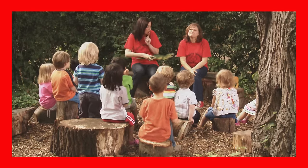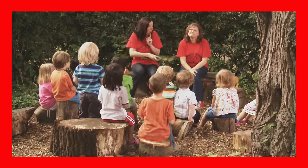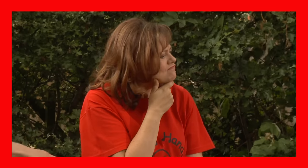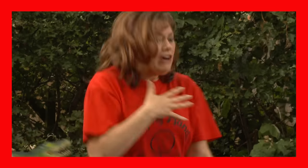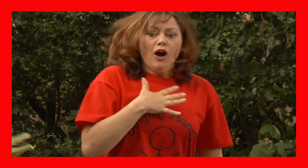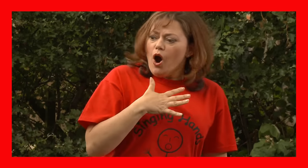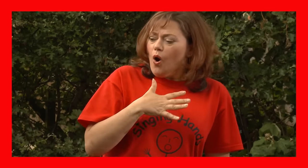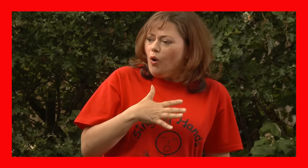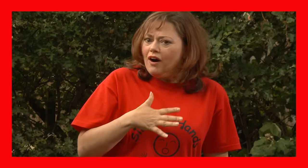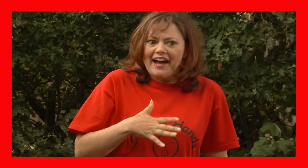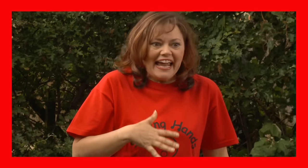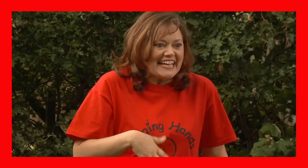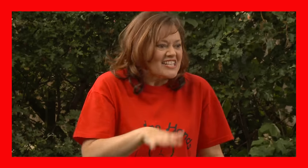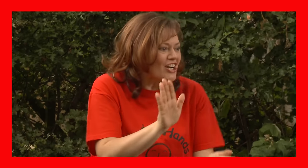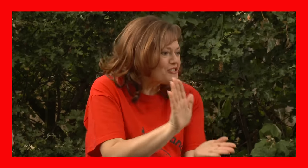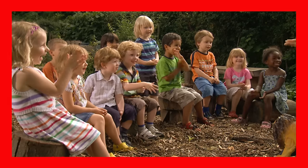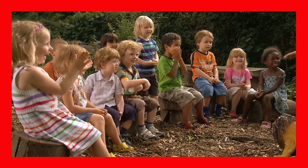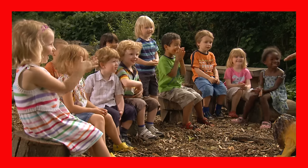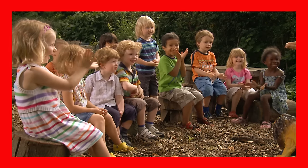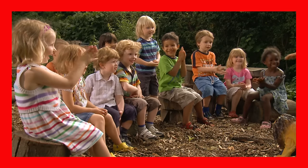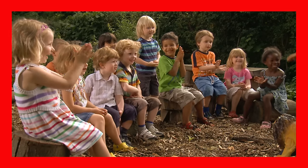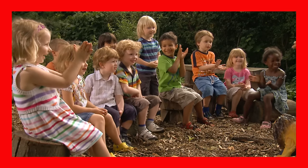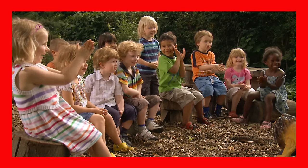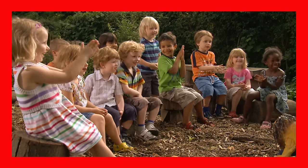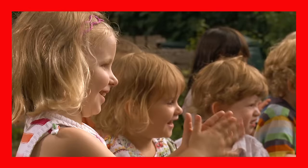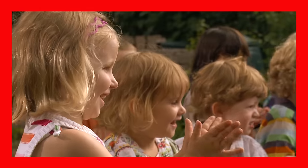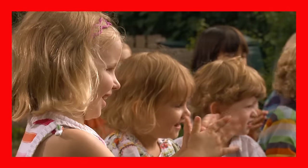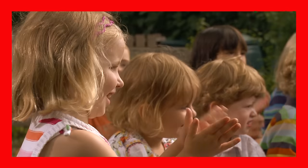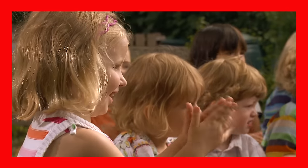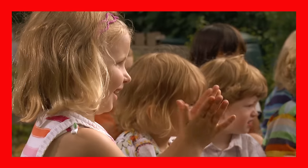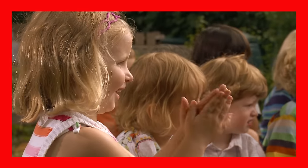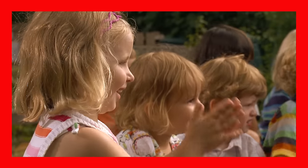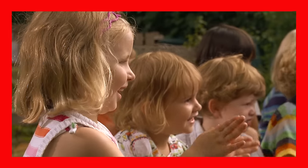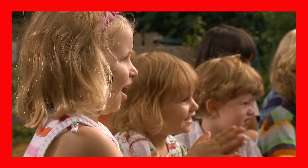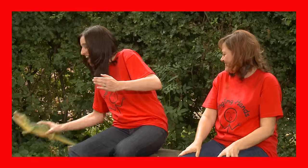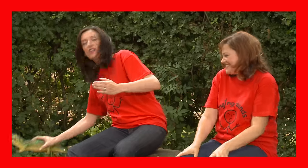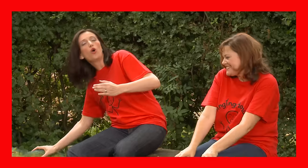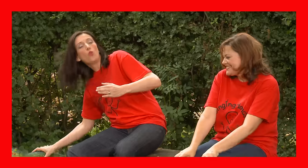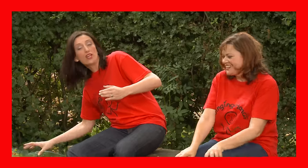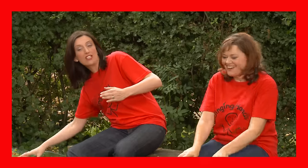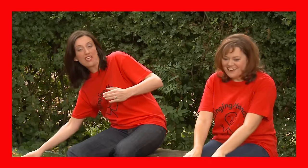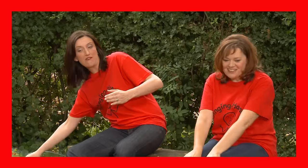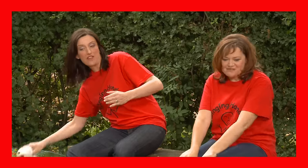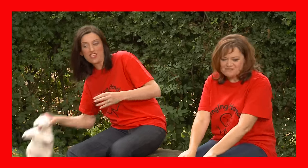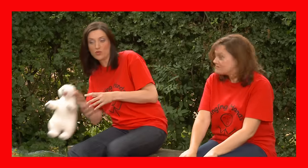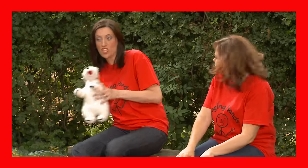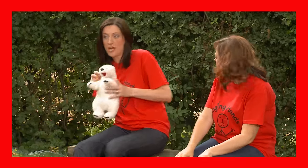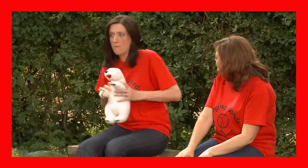Oh! Oh! It's a crocodile! of these! Very good! And then we're going to gather one of these which is a